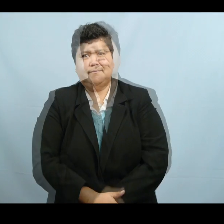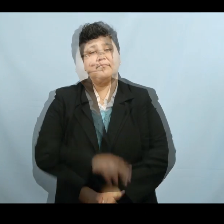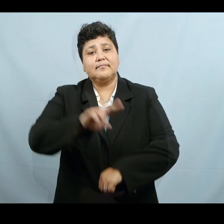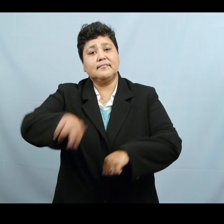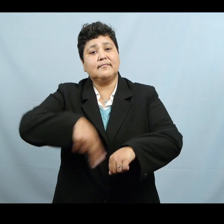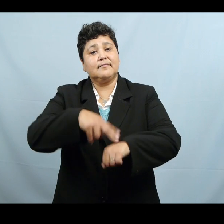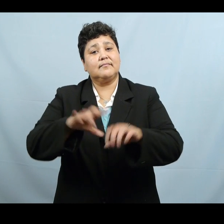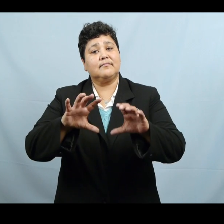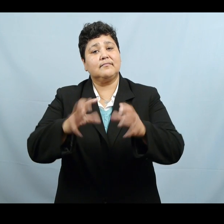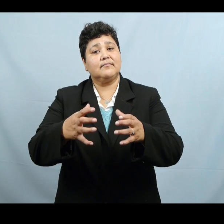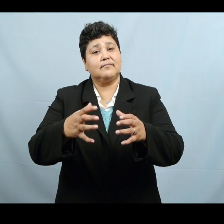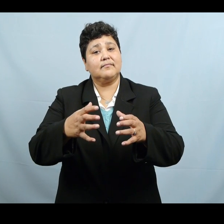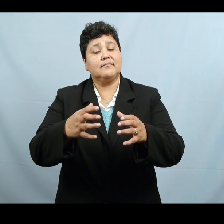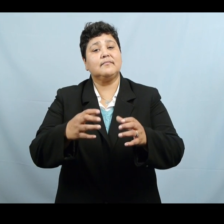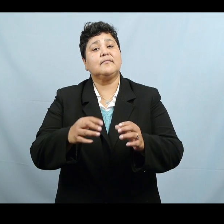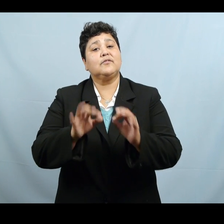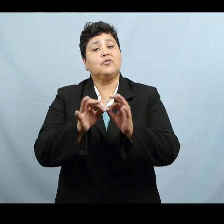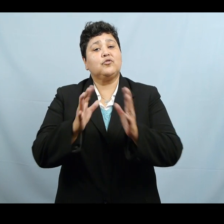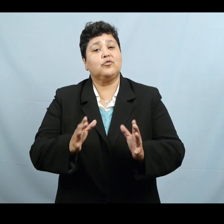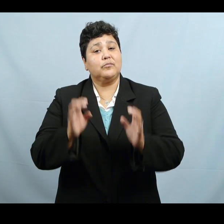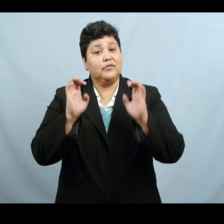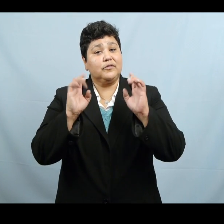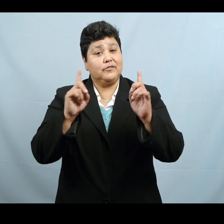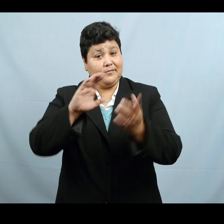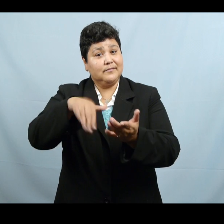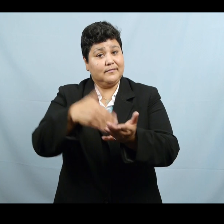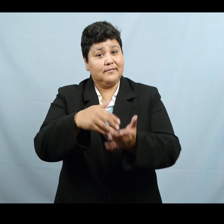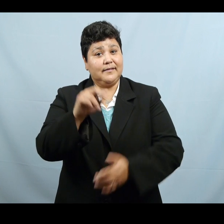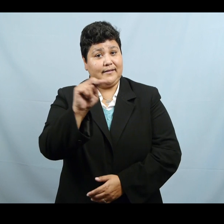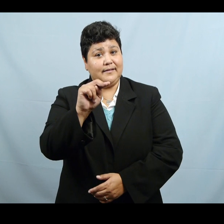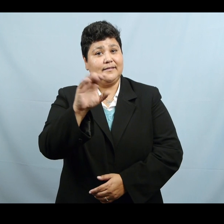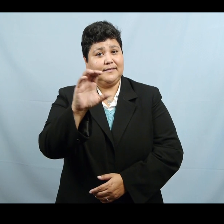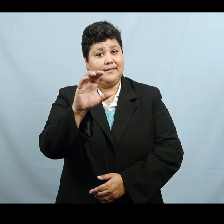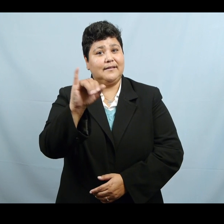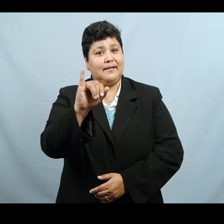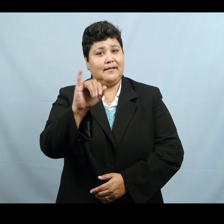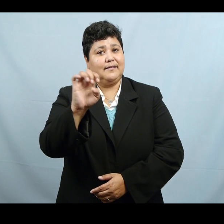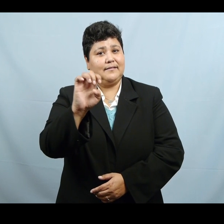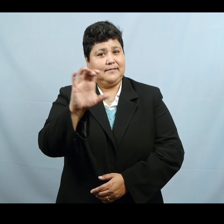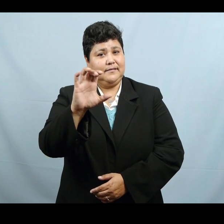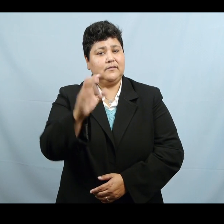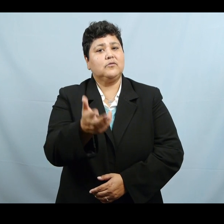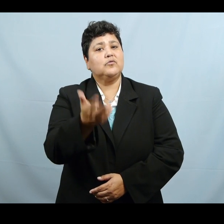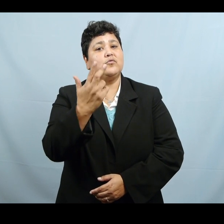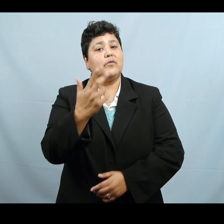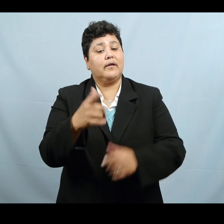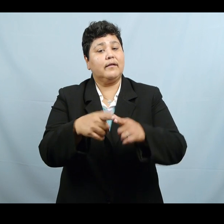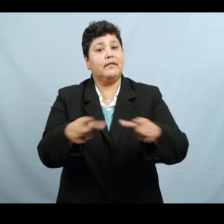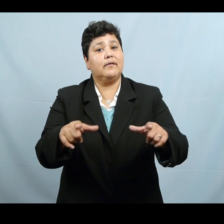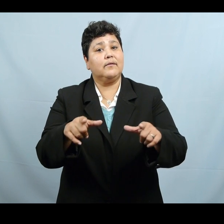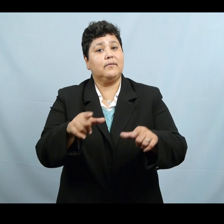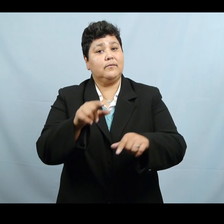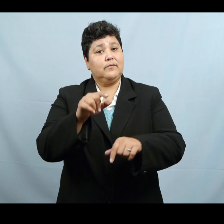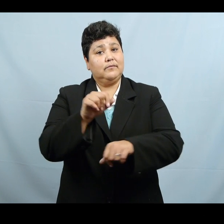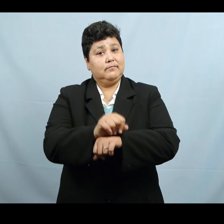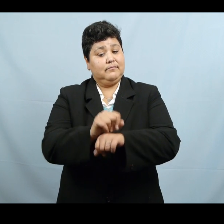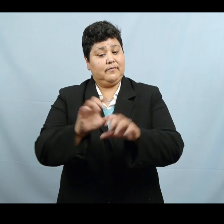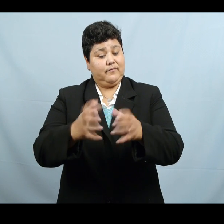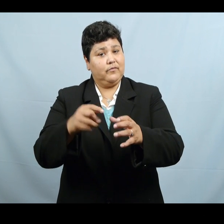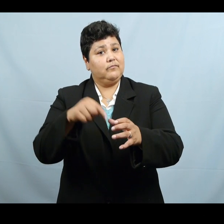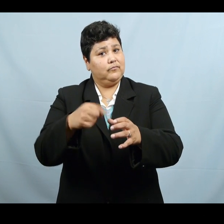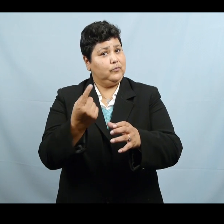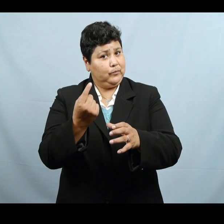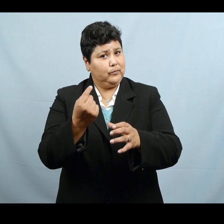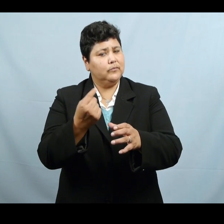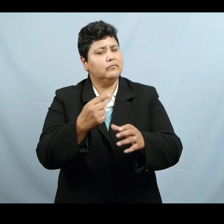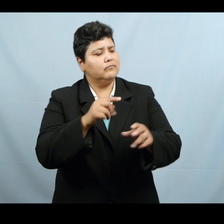The National Consortium of Interpreter Education Center's NCIEC Trilingual Task Force conducted research on the